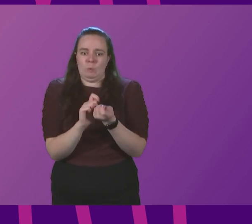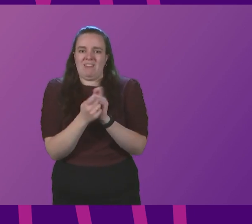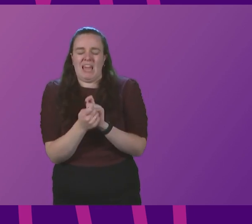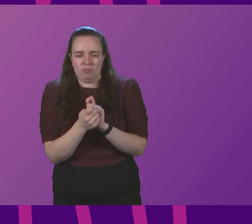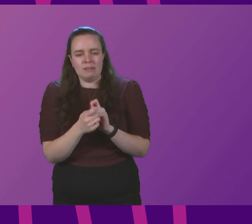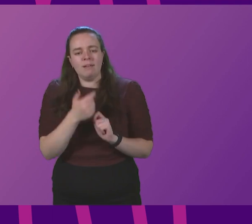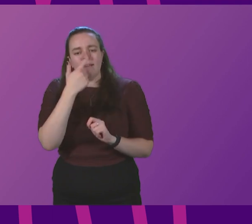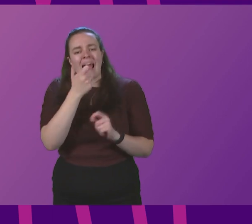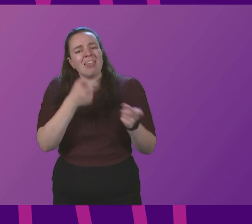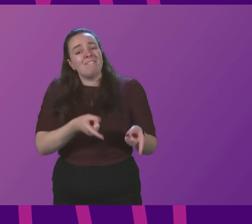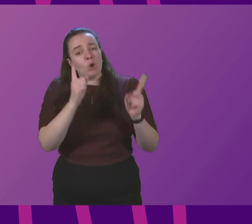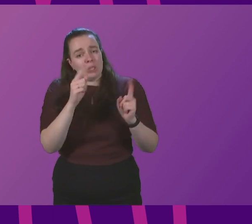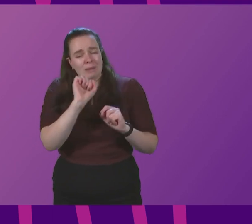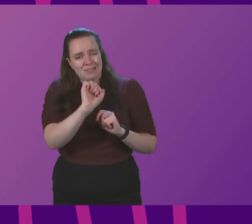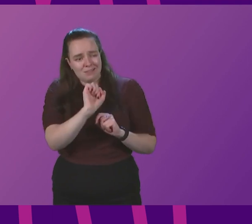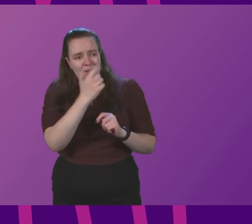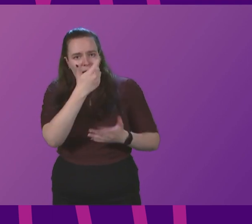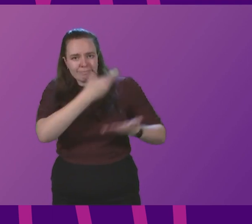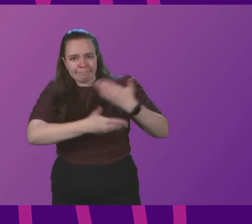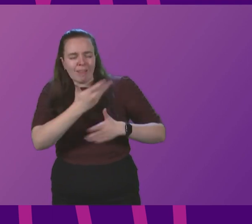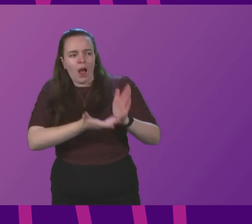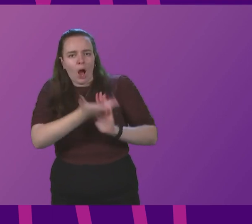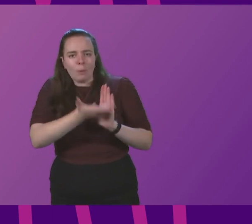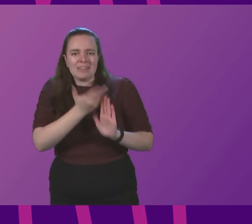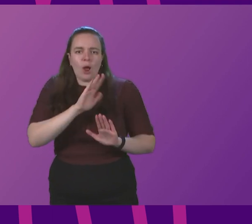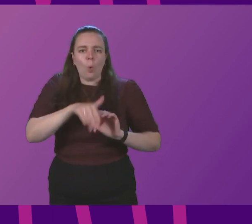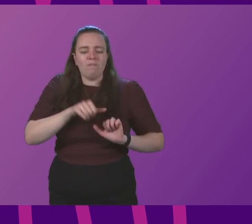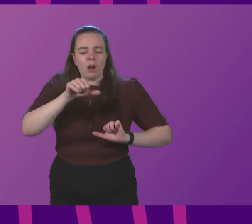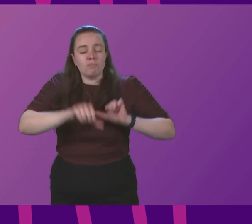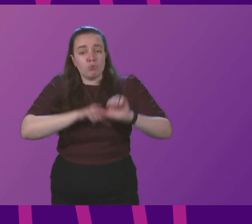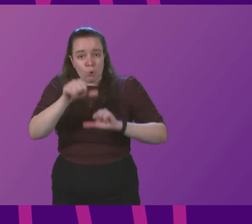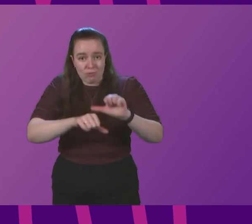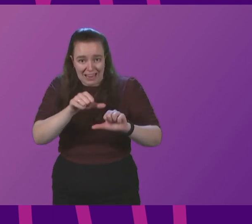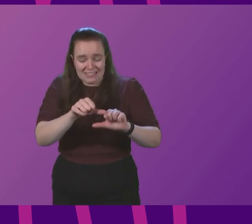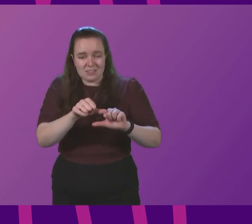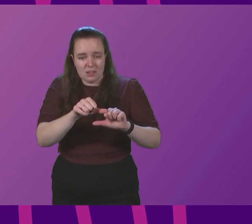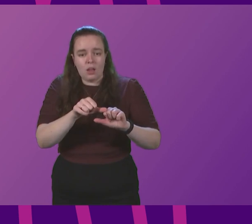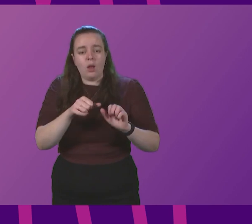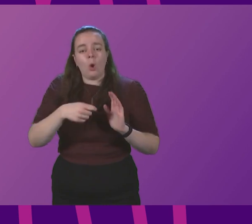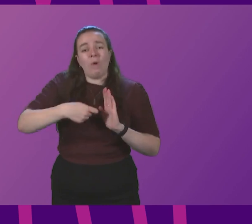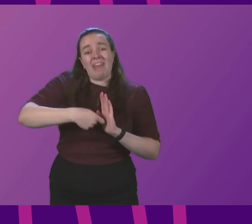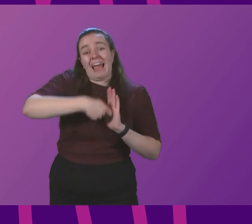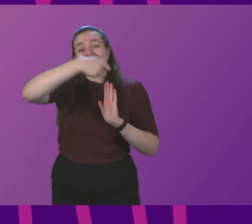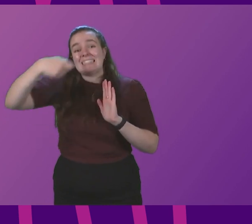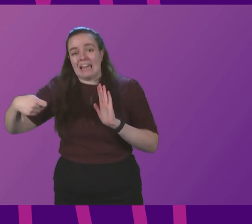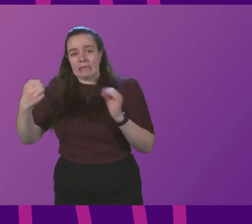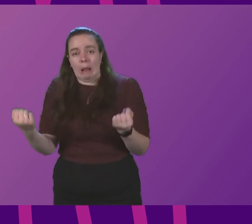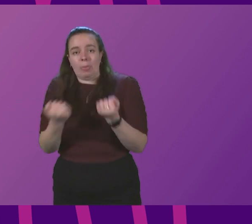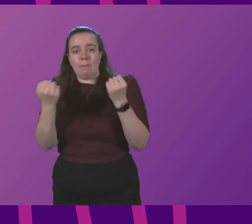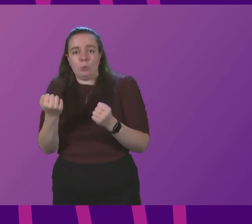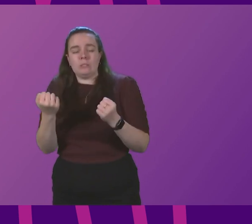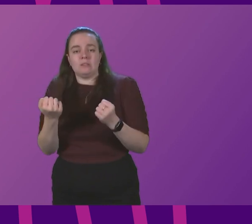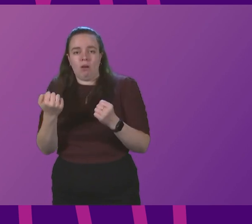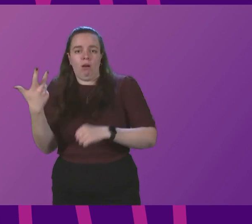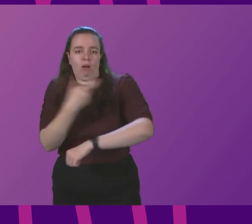Can the First Minister therefore provide an update on the progress being made with extending the booster programme for under